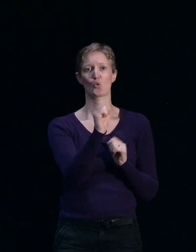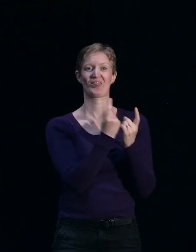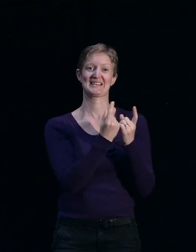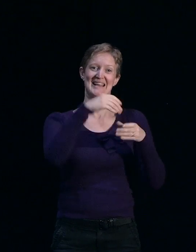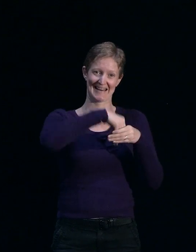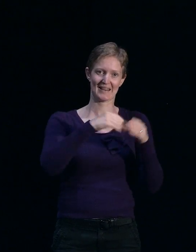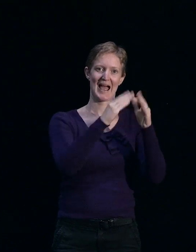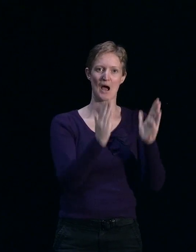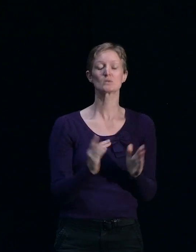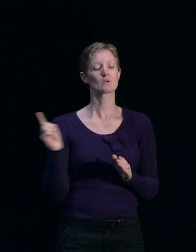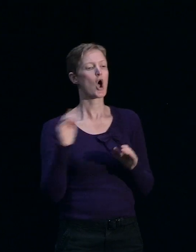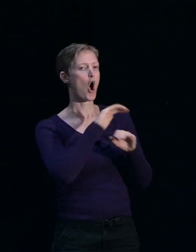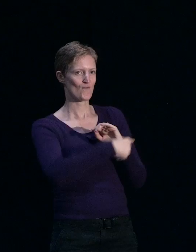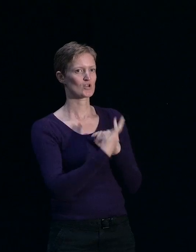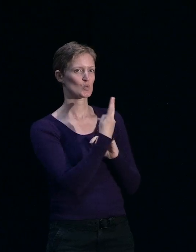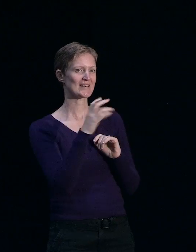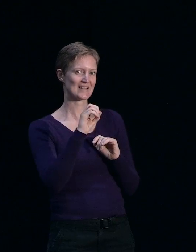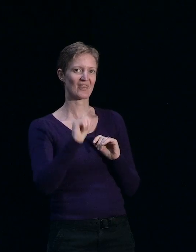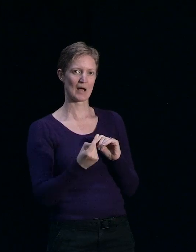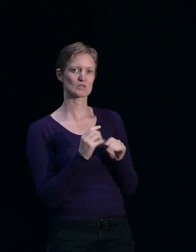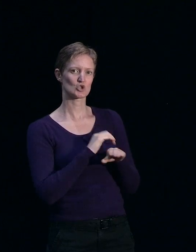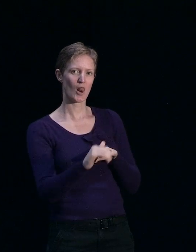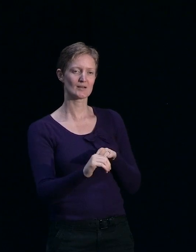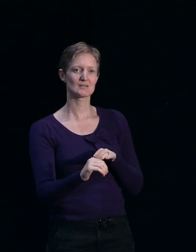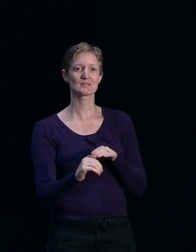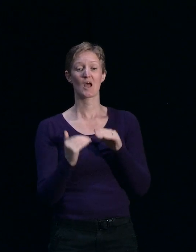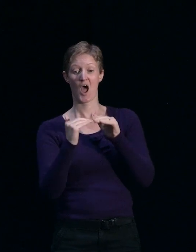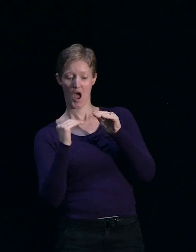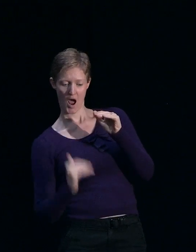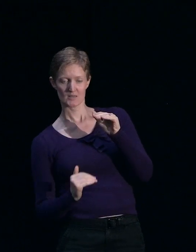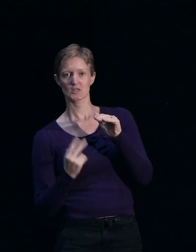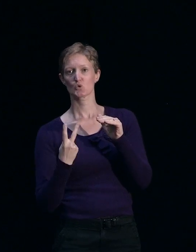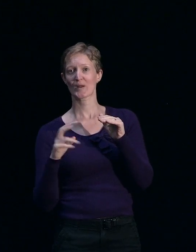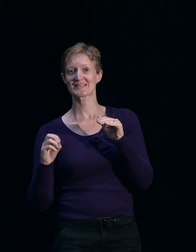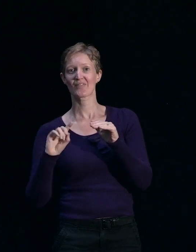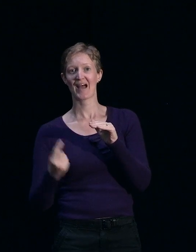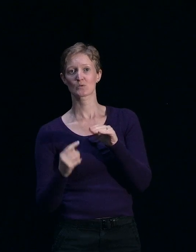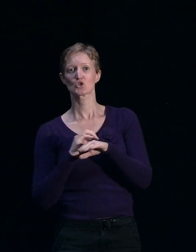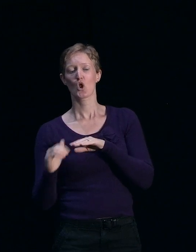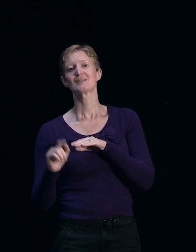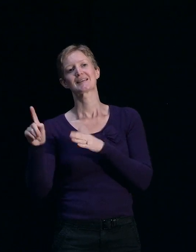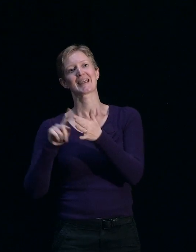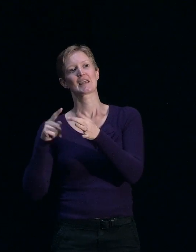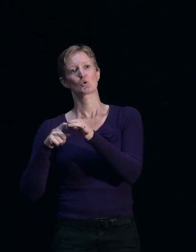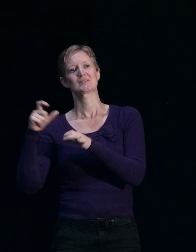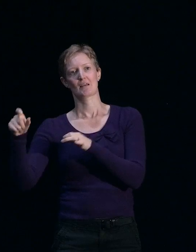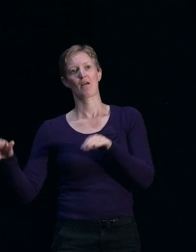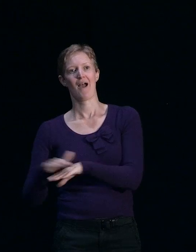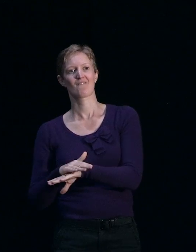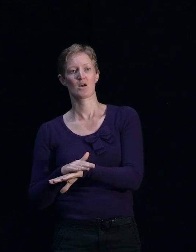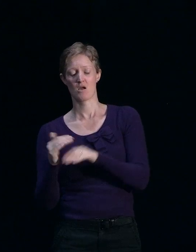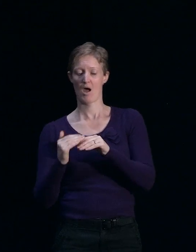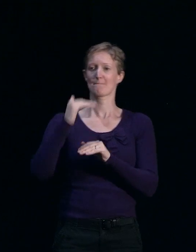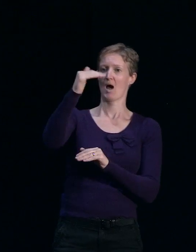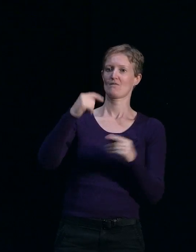Contents over $20,000. So EQC are responsible for contents up to $20,000, and then your private insurer is responsible